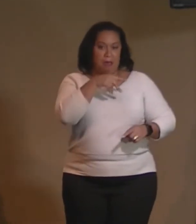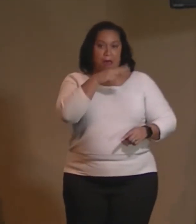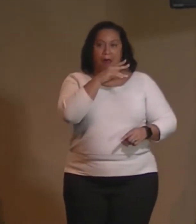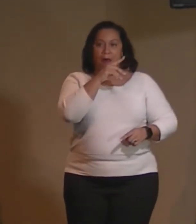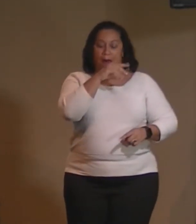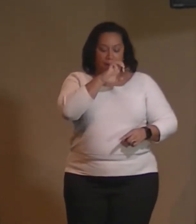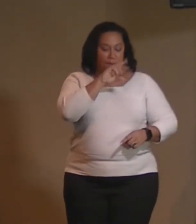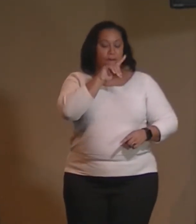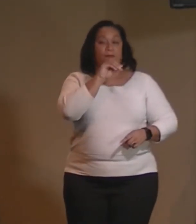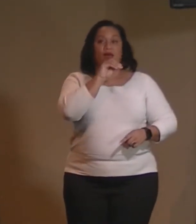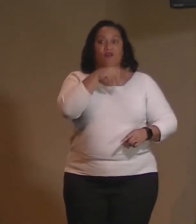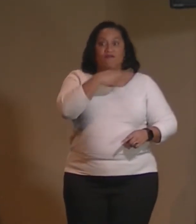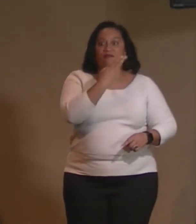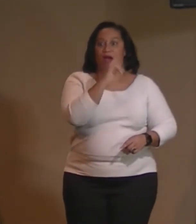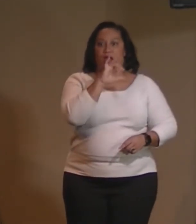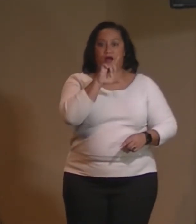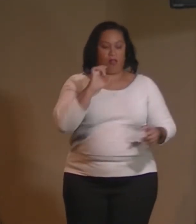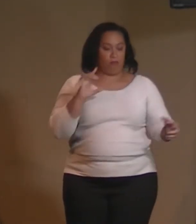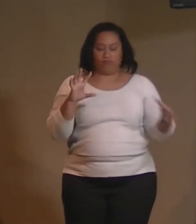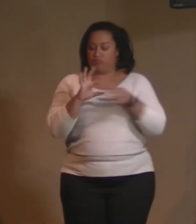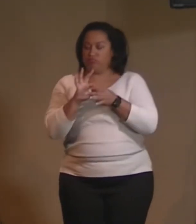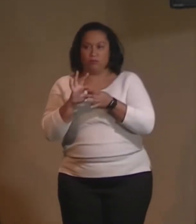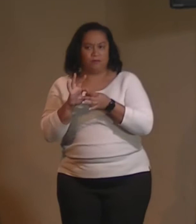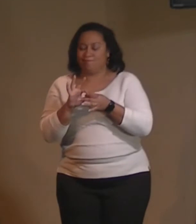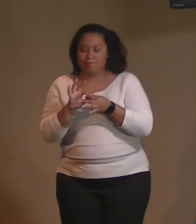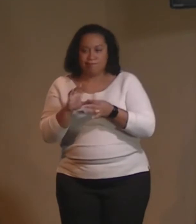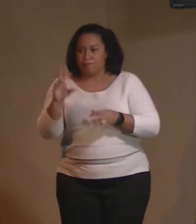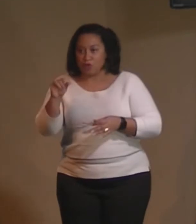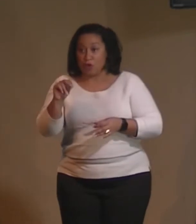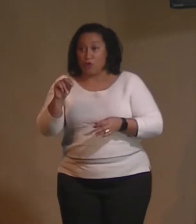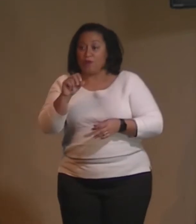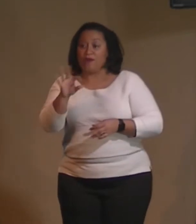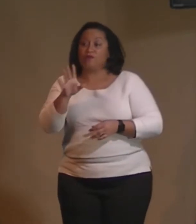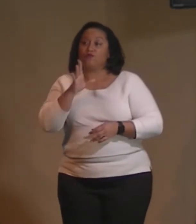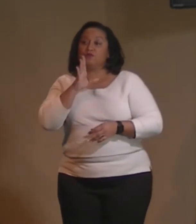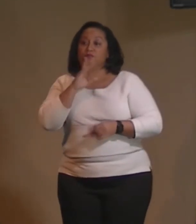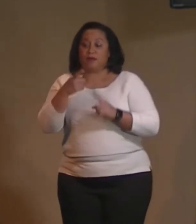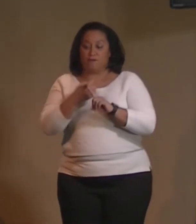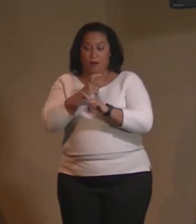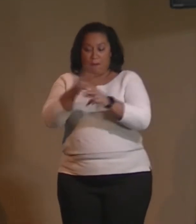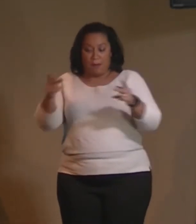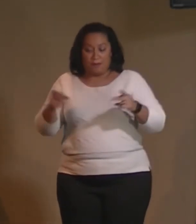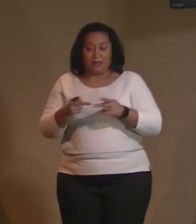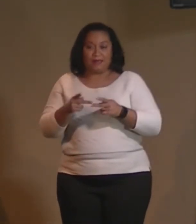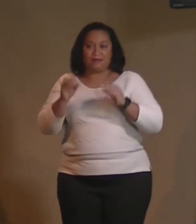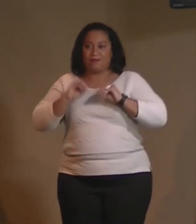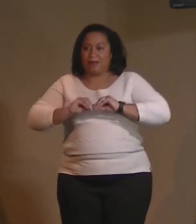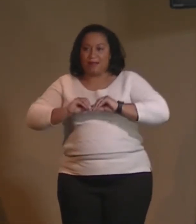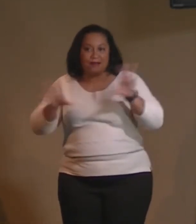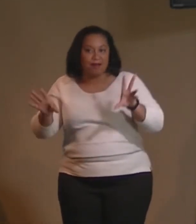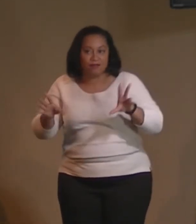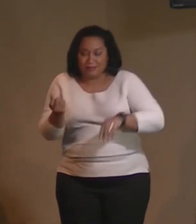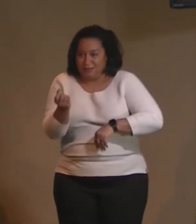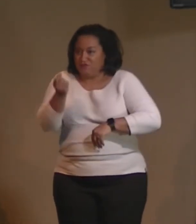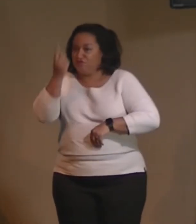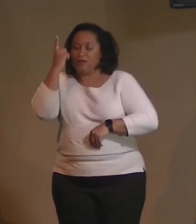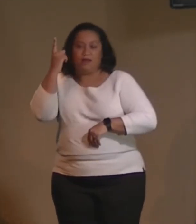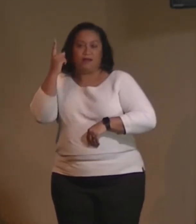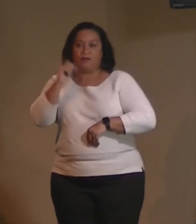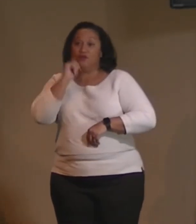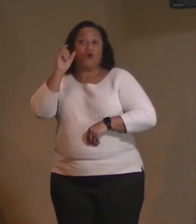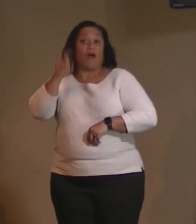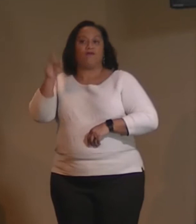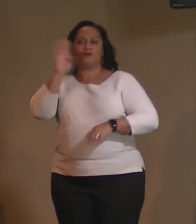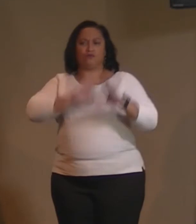if you speak from a place of clarity and understanding, then we need not worry about all of this other